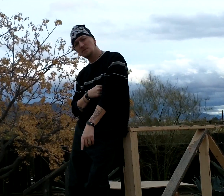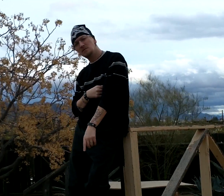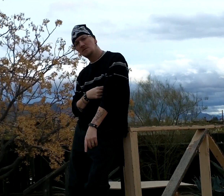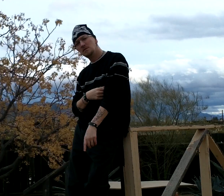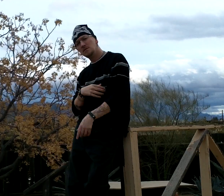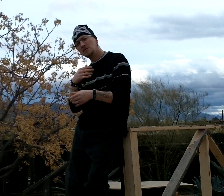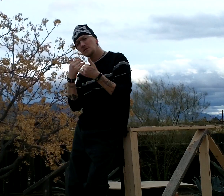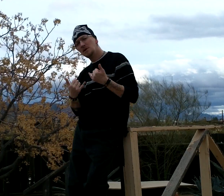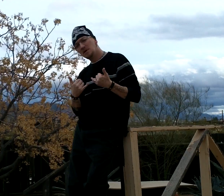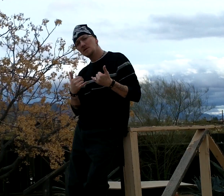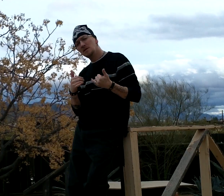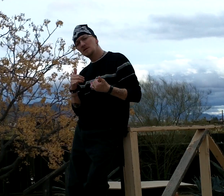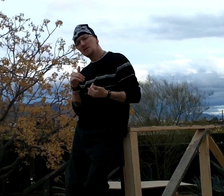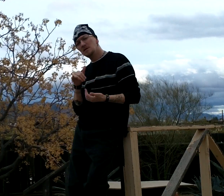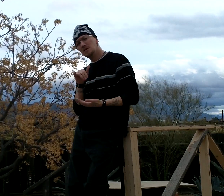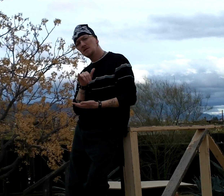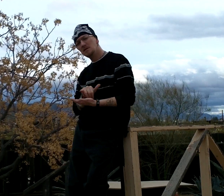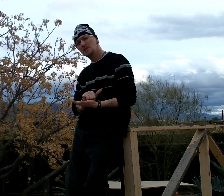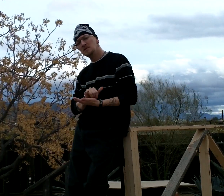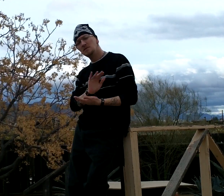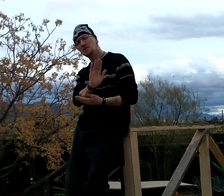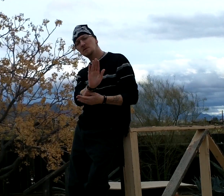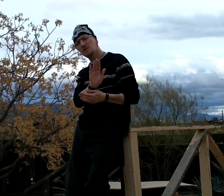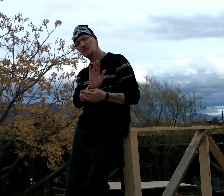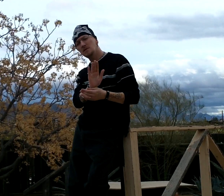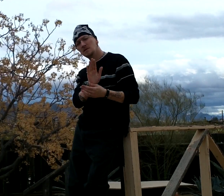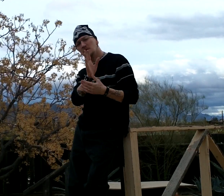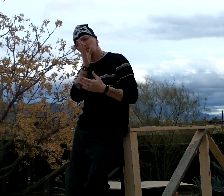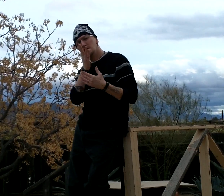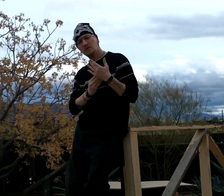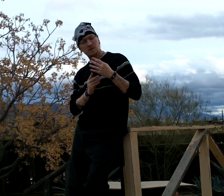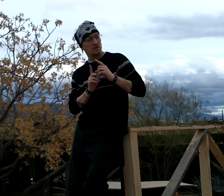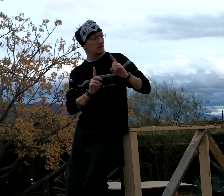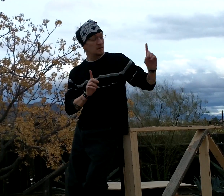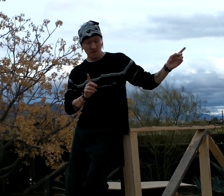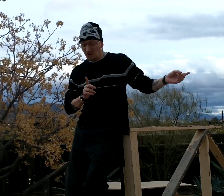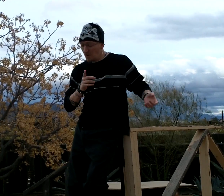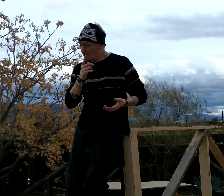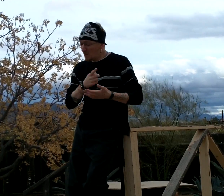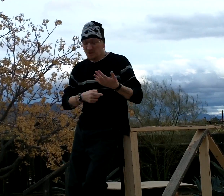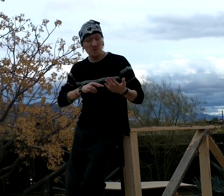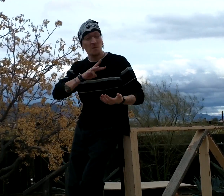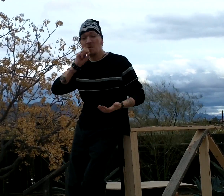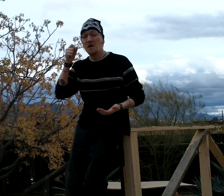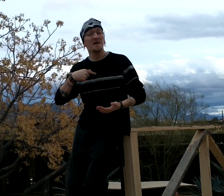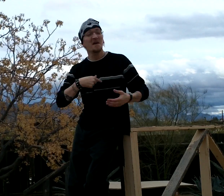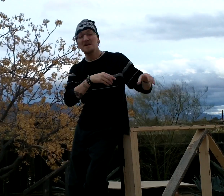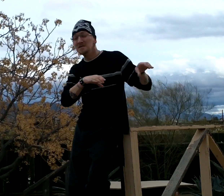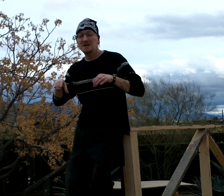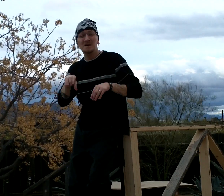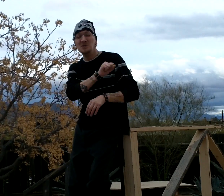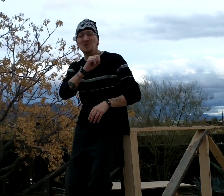Now that you're gone It's so good So wrong